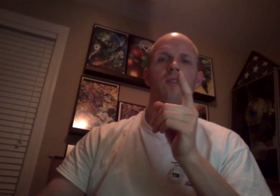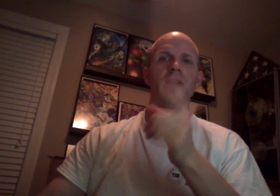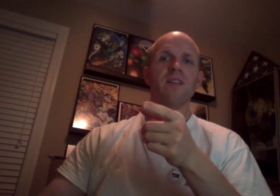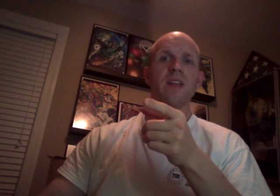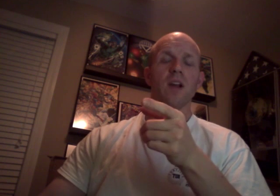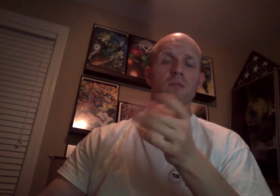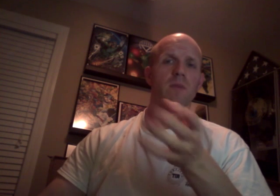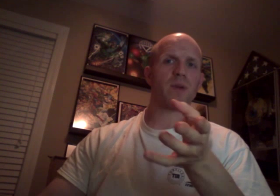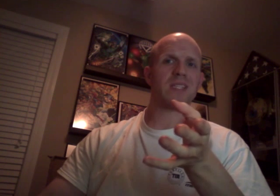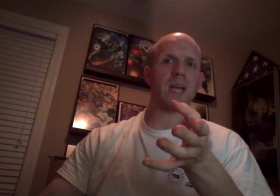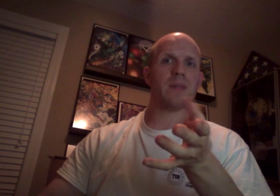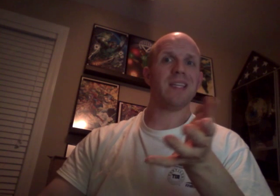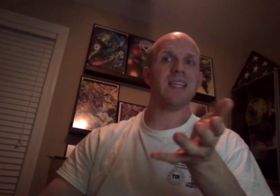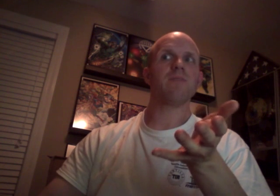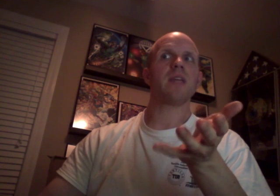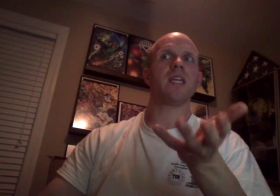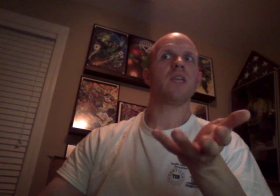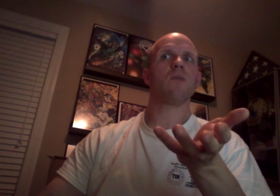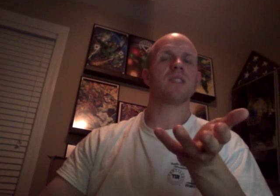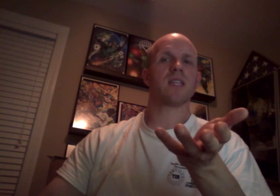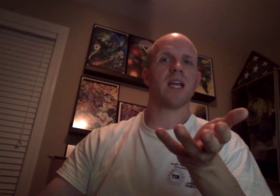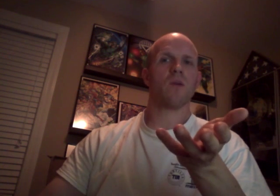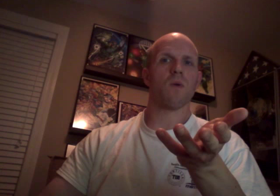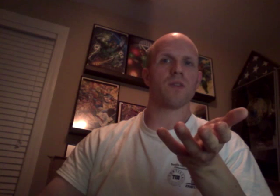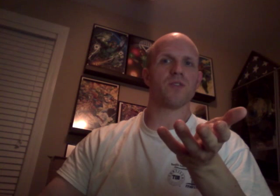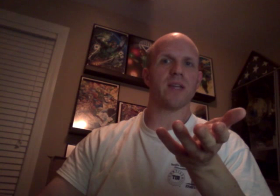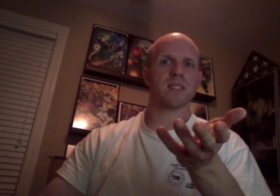Big Vito. Remember his time in the E? He was the guy who wore the dress.